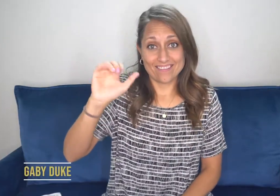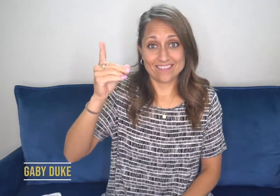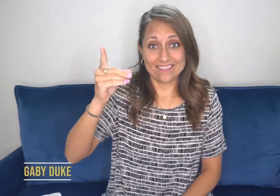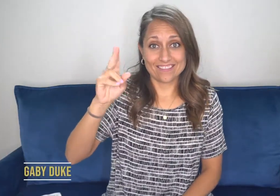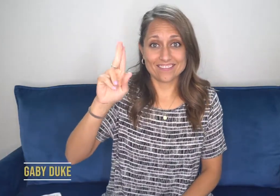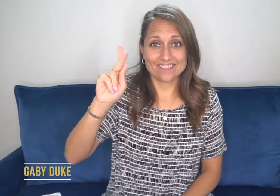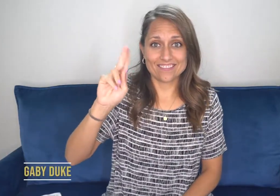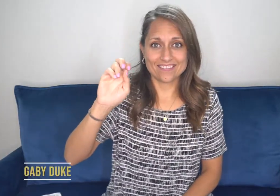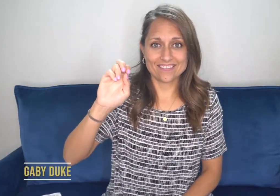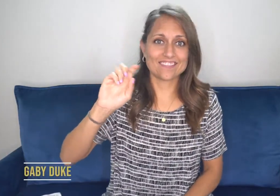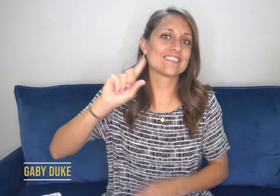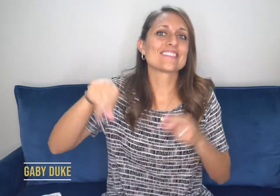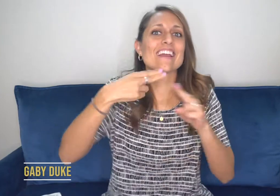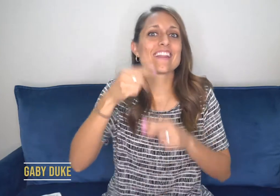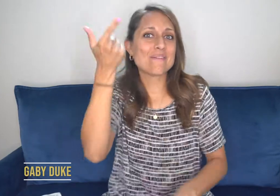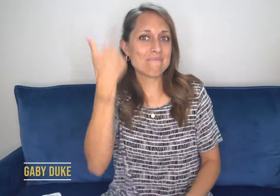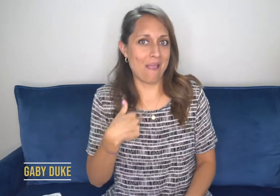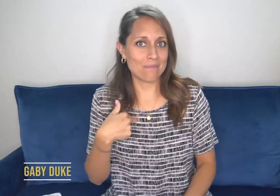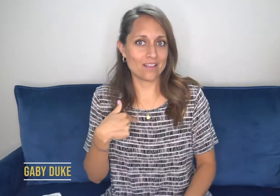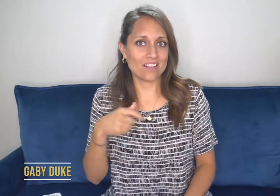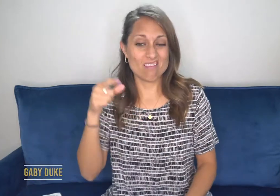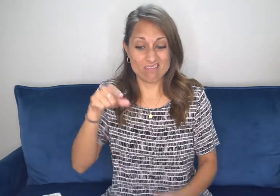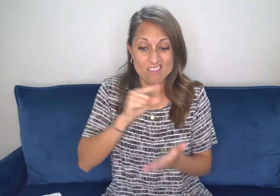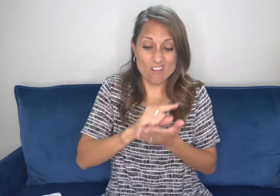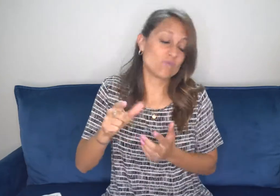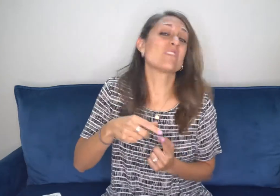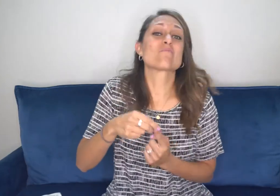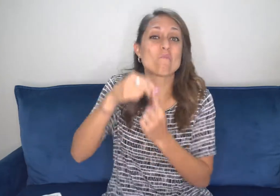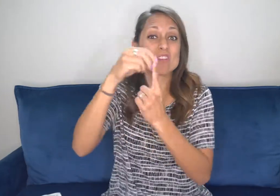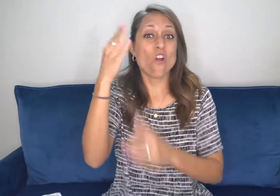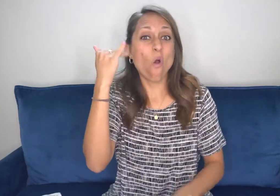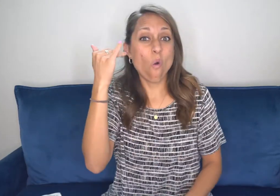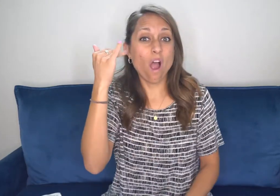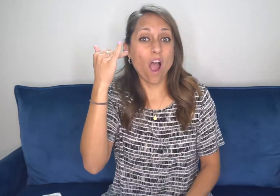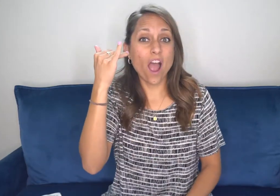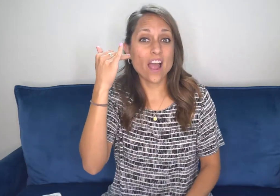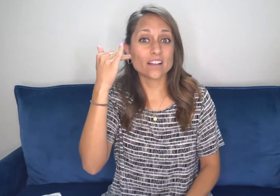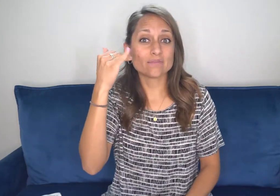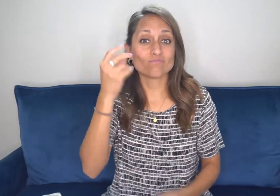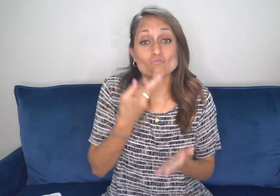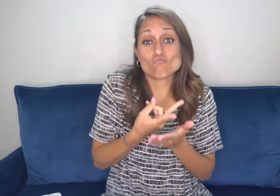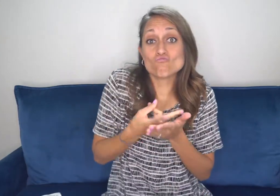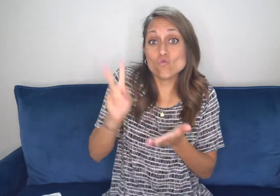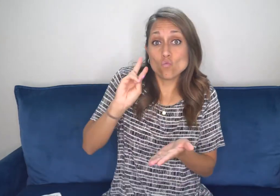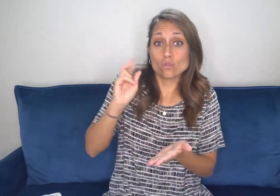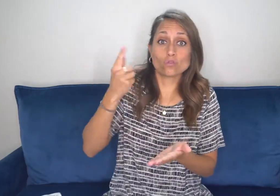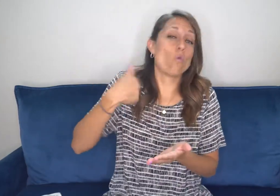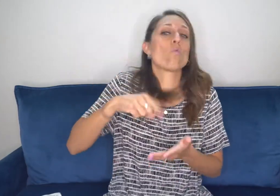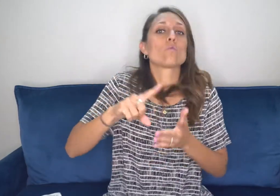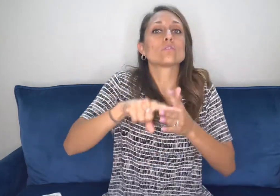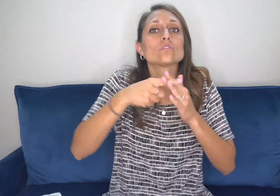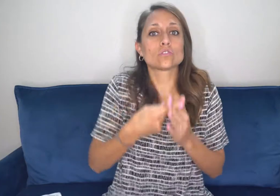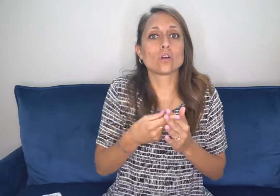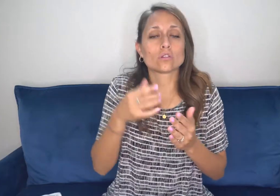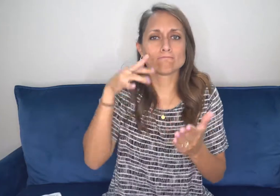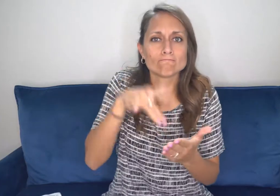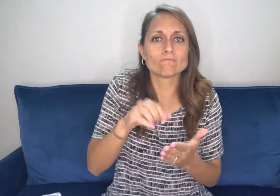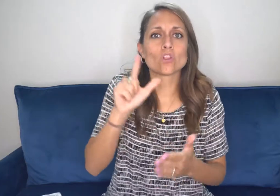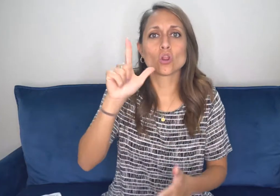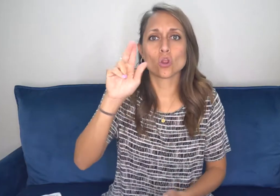and today is another unique episode following up on our last episode two weeks ago